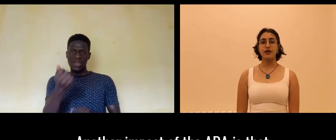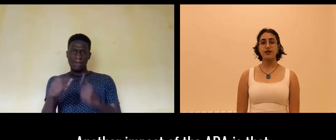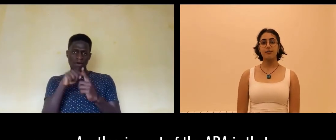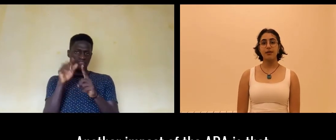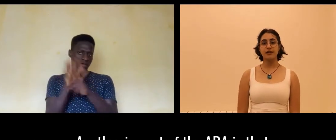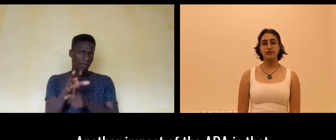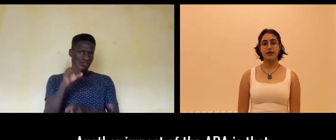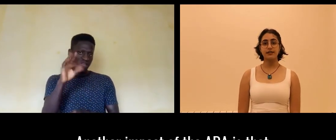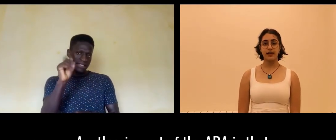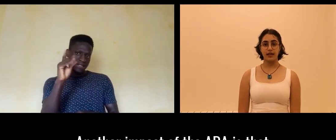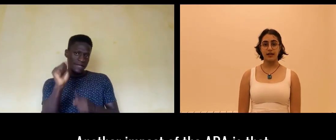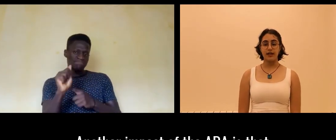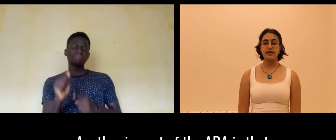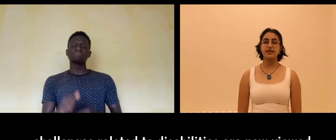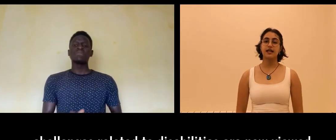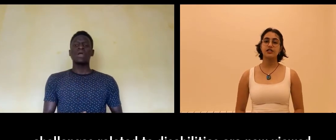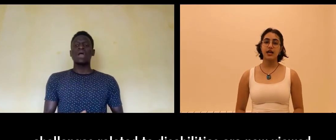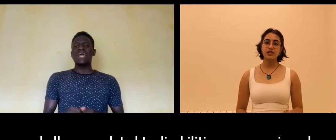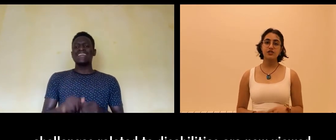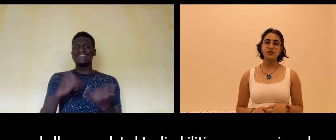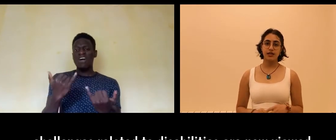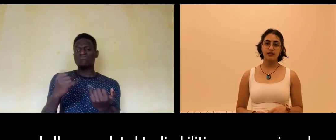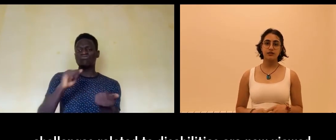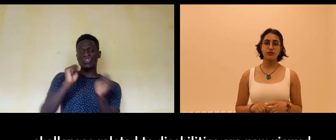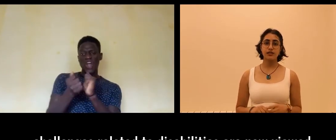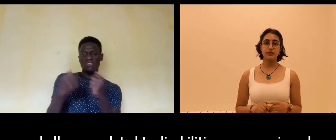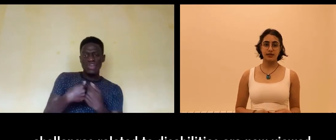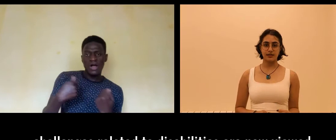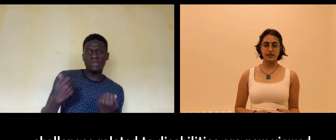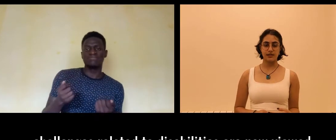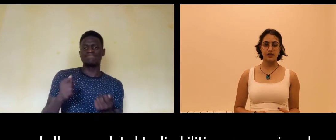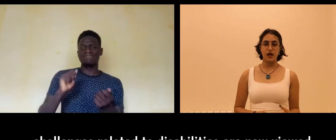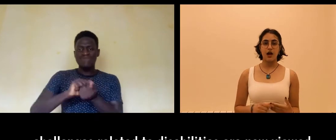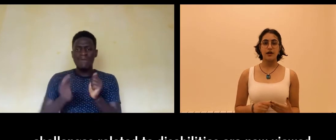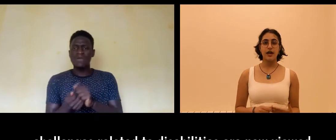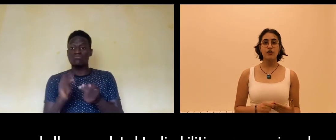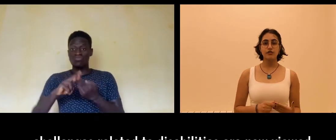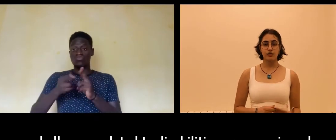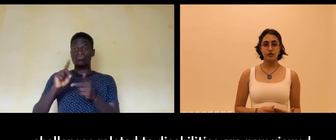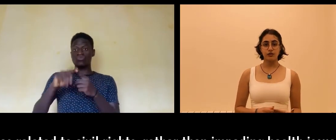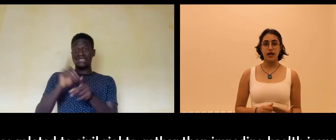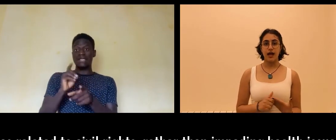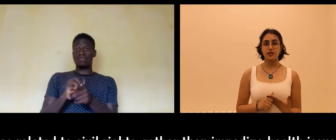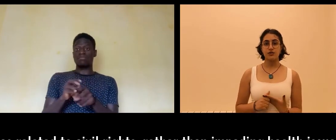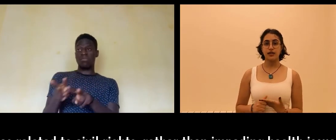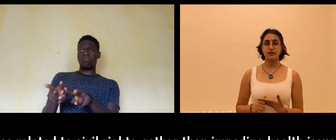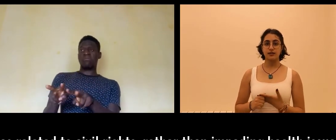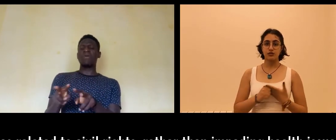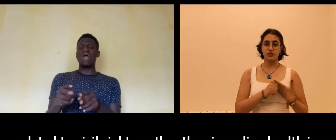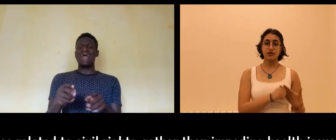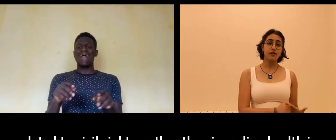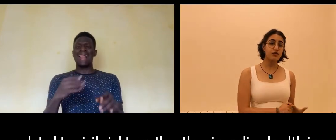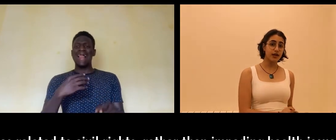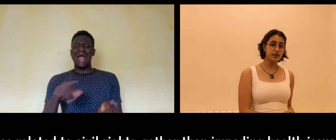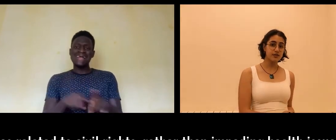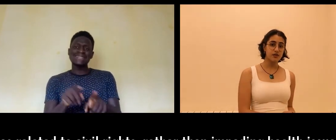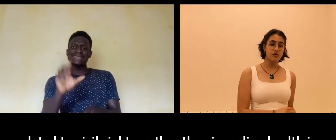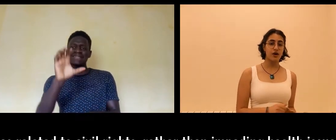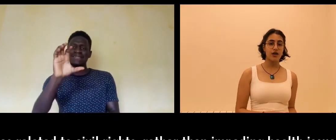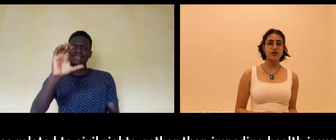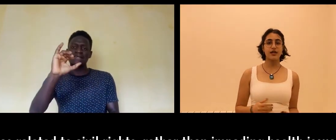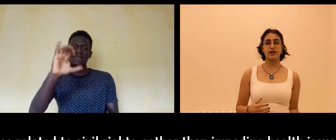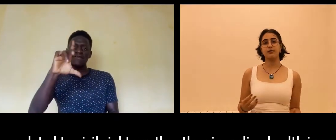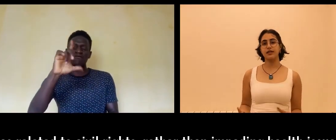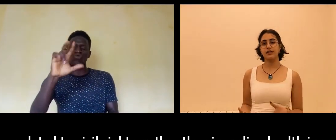Another impact of ADA is that challenges related to disabilities are now viewed as related to civil rights